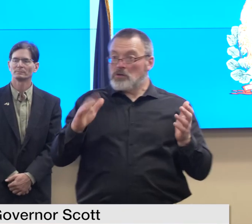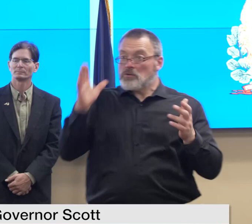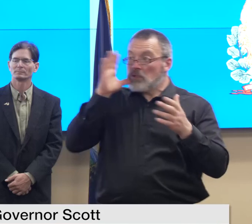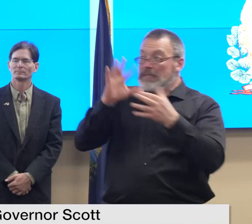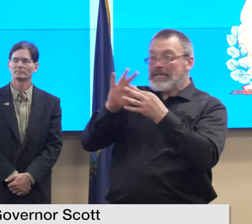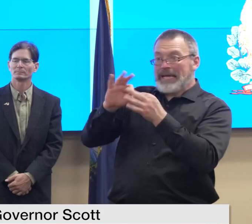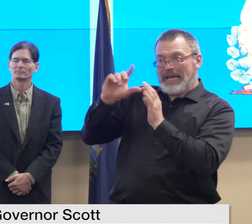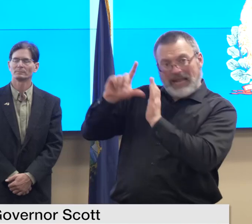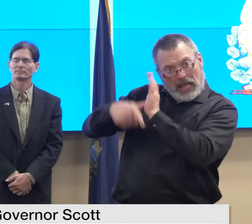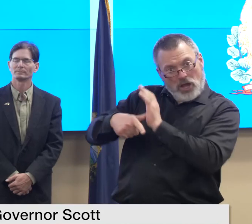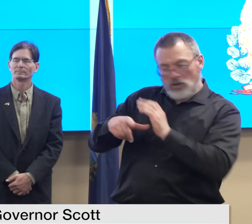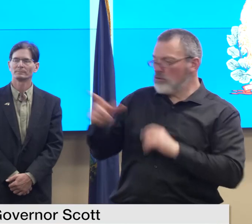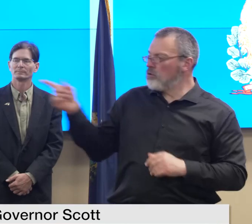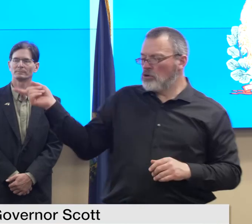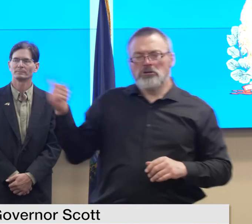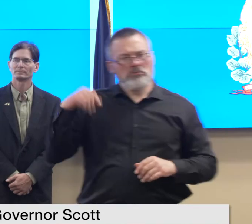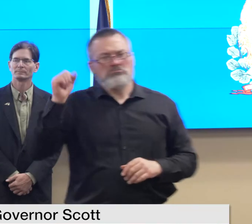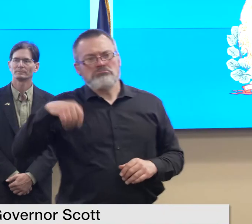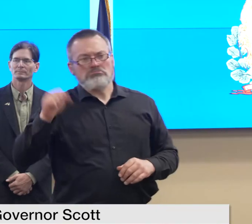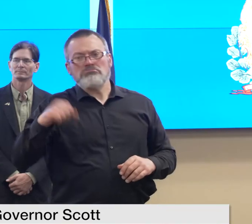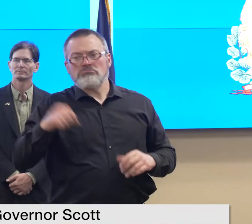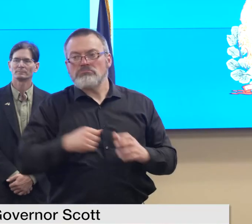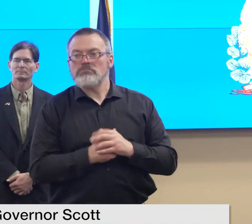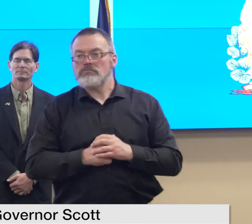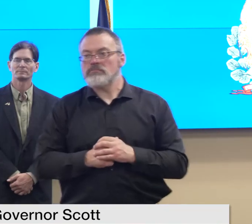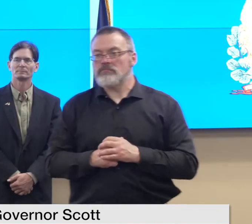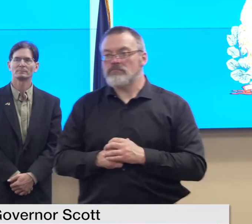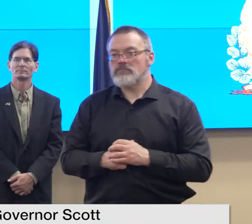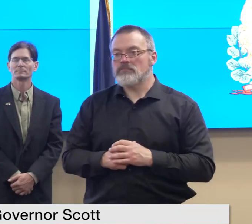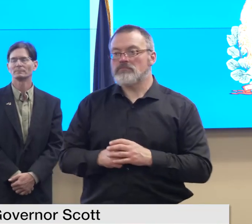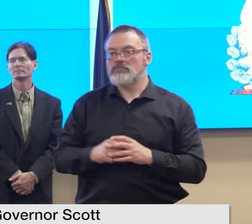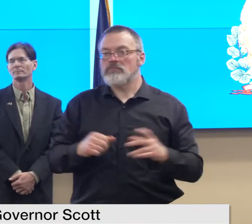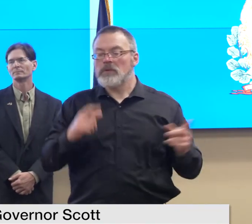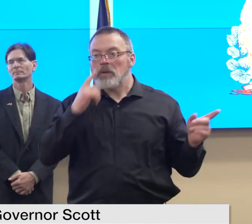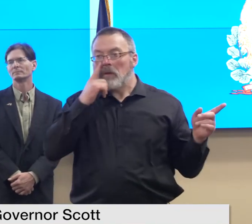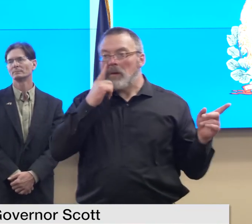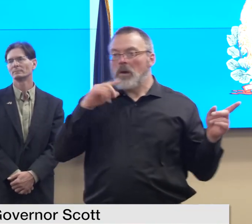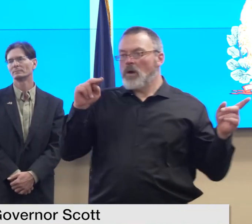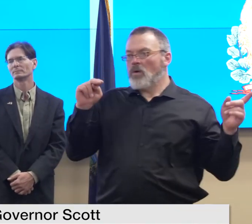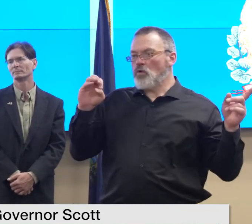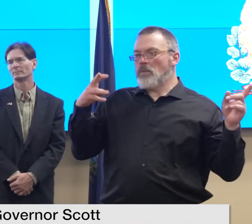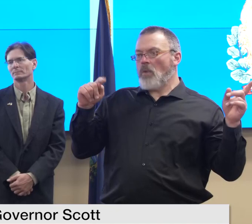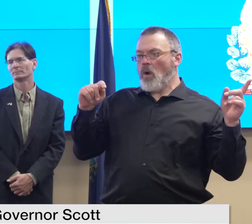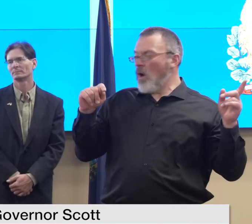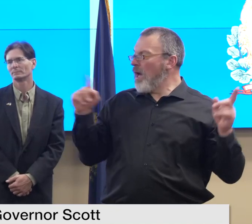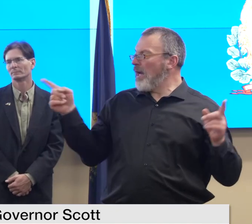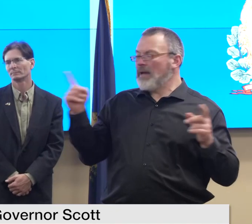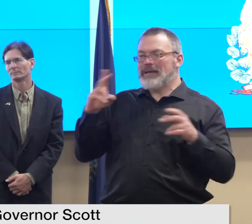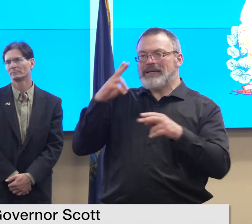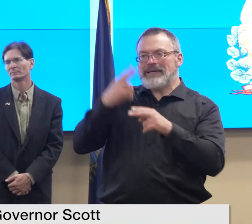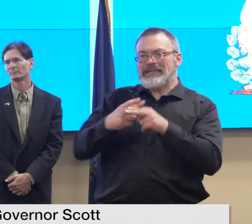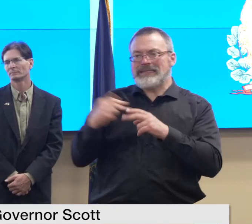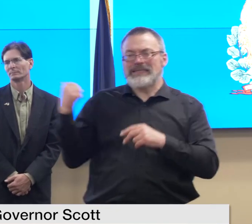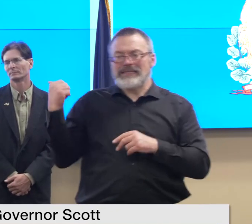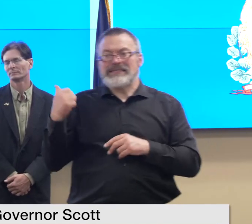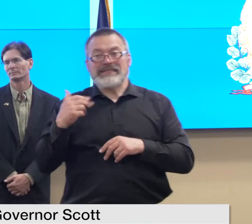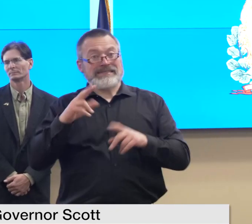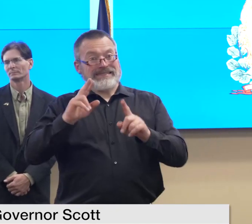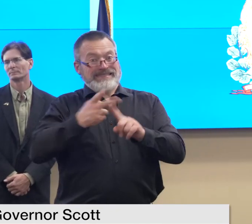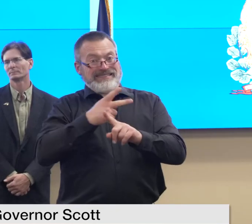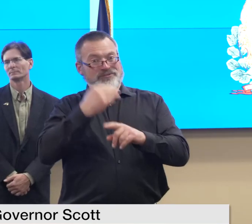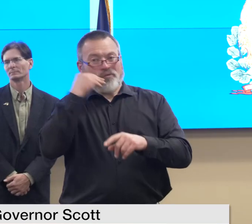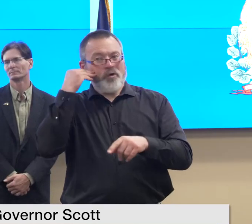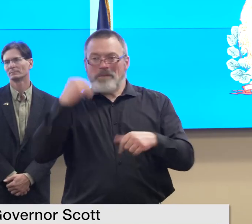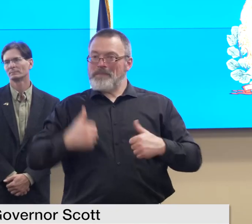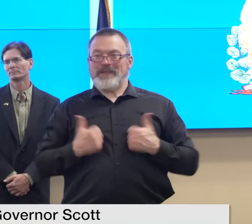that's all i have thank you ed you also mentioned uh second homeowners and and i believe the individual assistance is